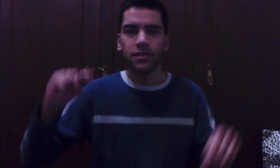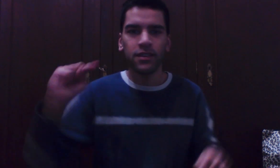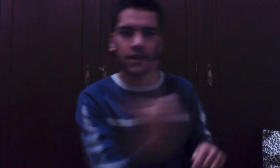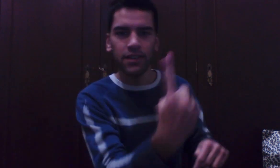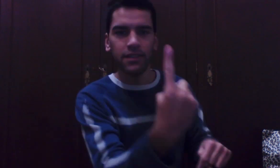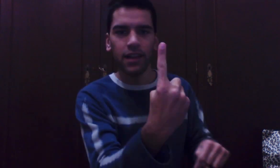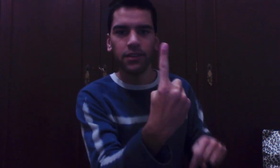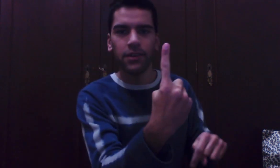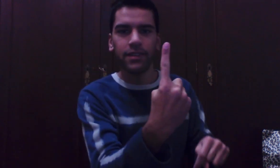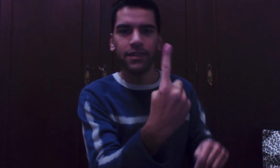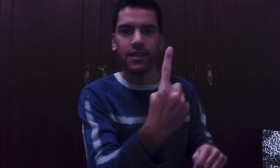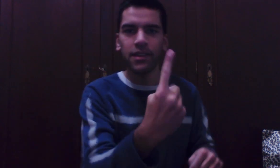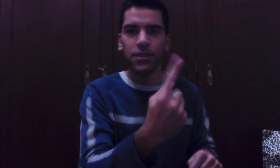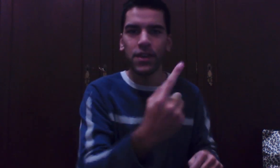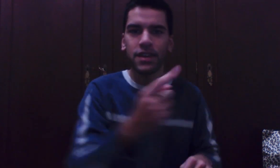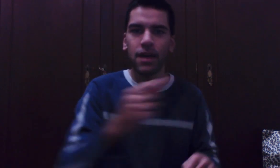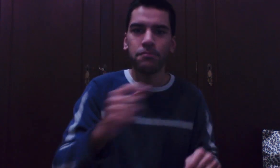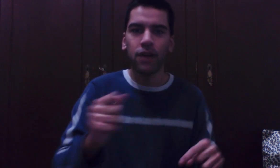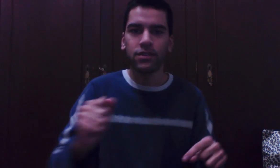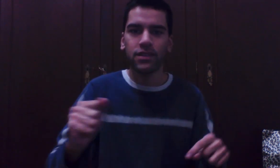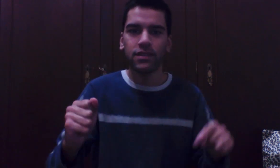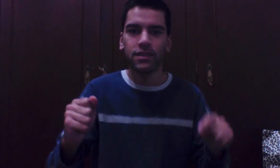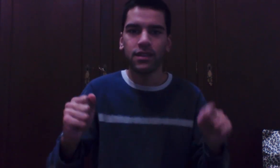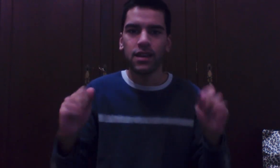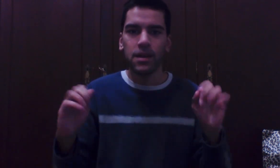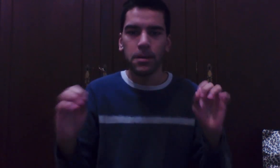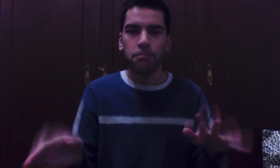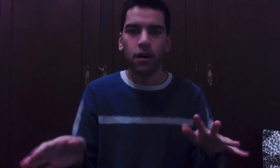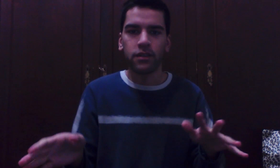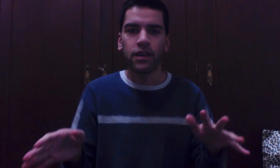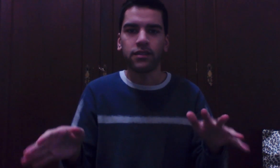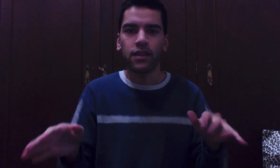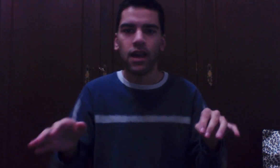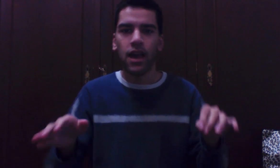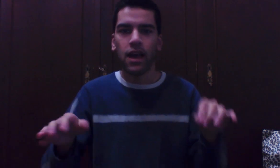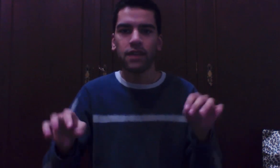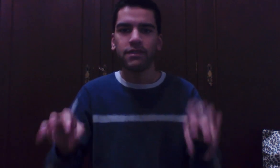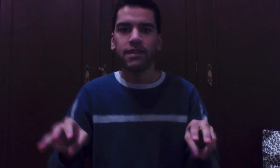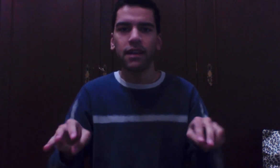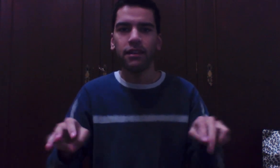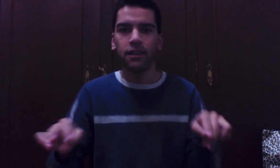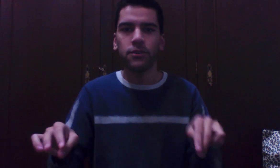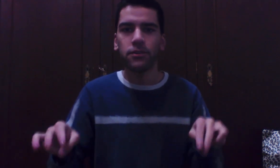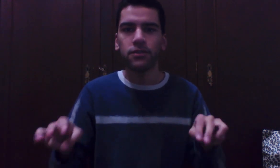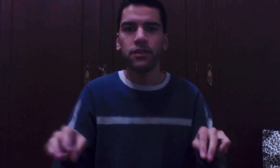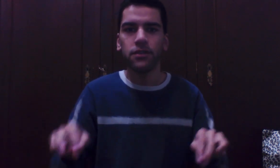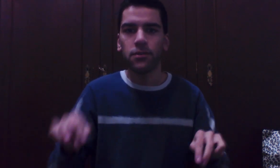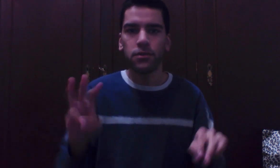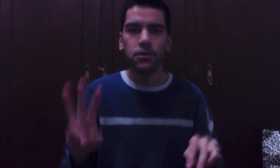gonna tell you a single thing about this box set instead I'm going to give you three